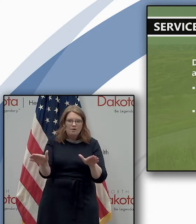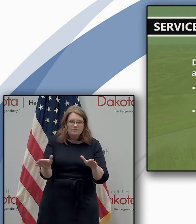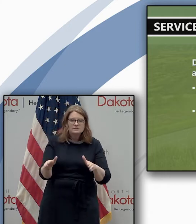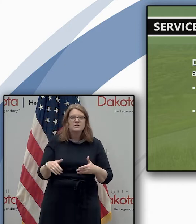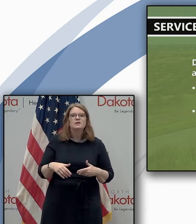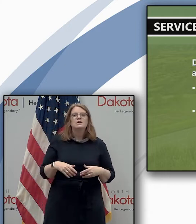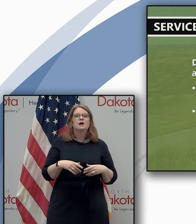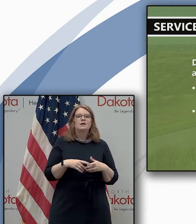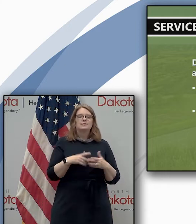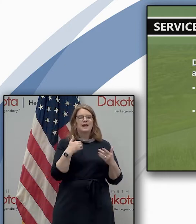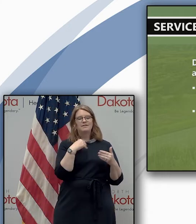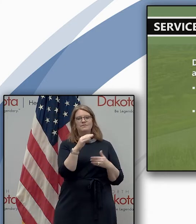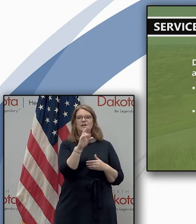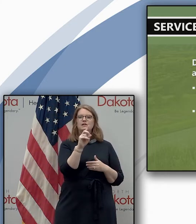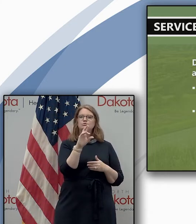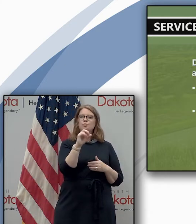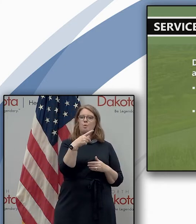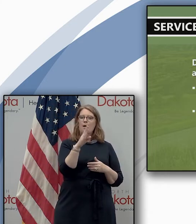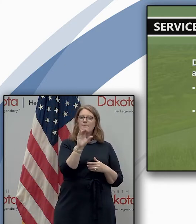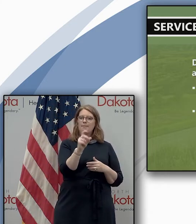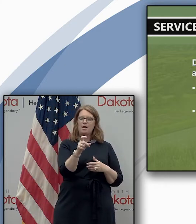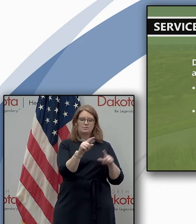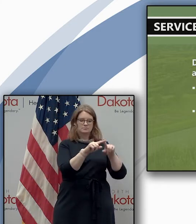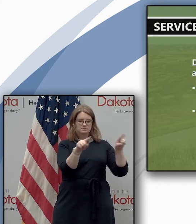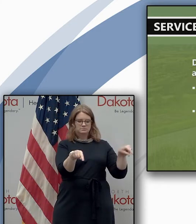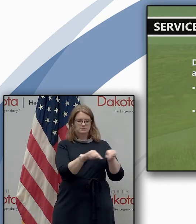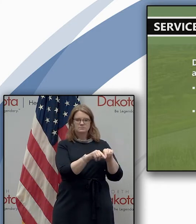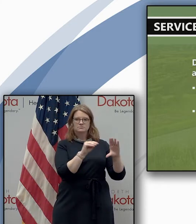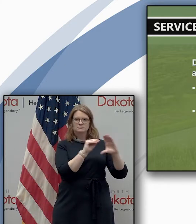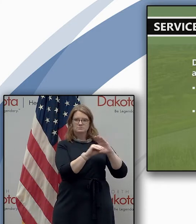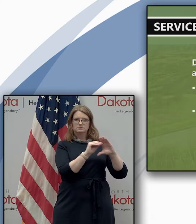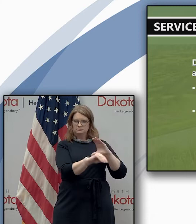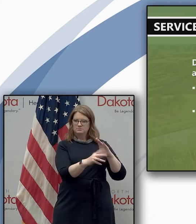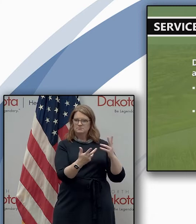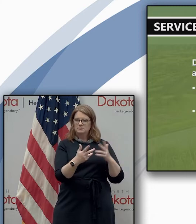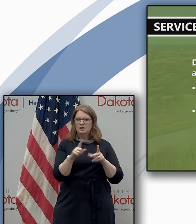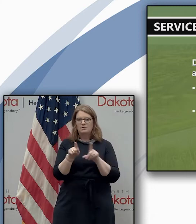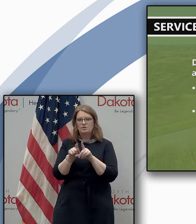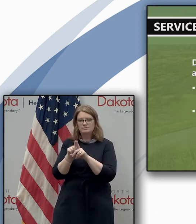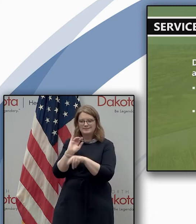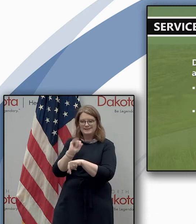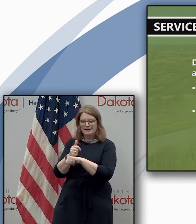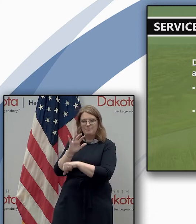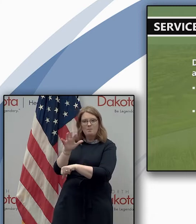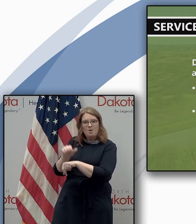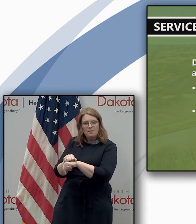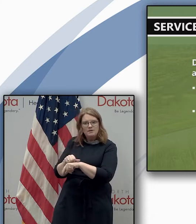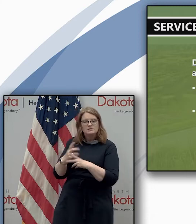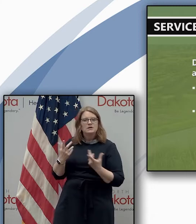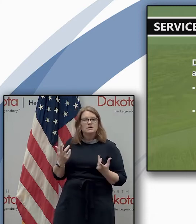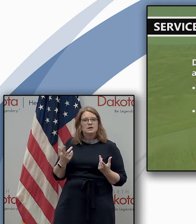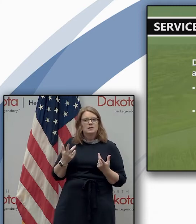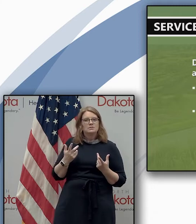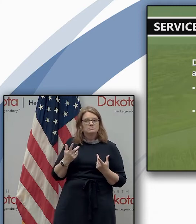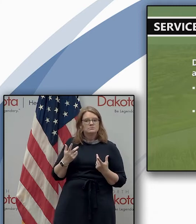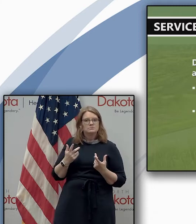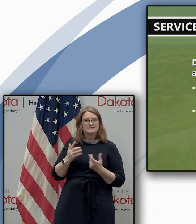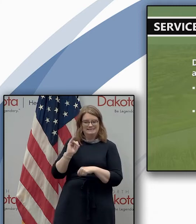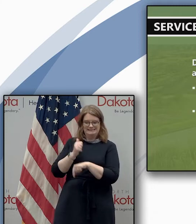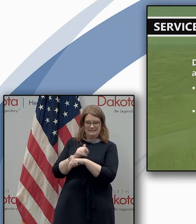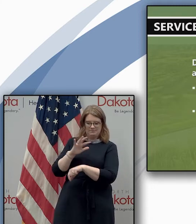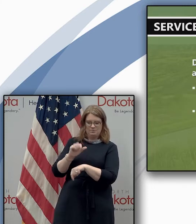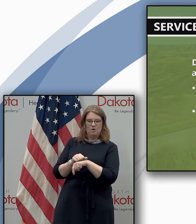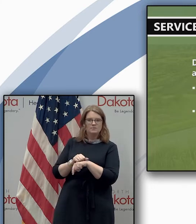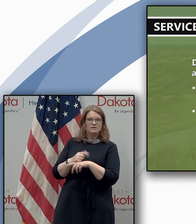and appointments for vehicle tighter title paperwork to reduce traffic through offices and allowing customers to make appointments for